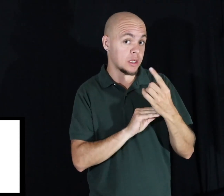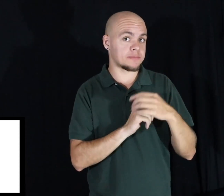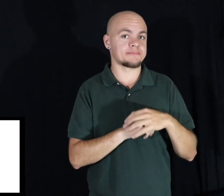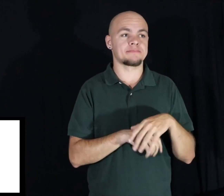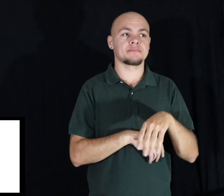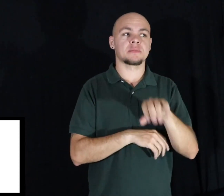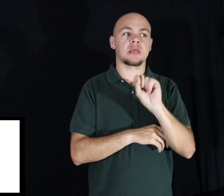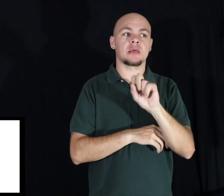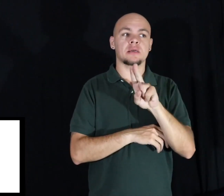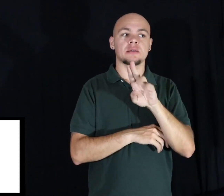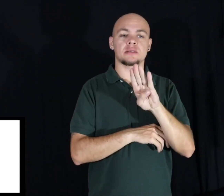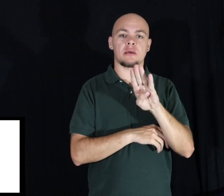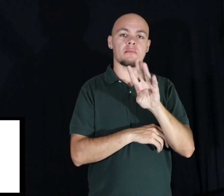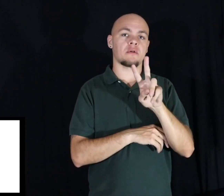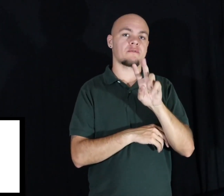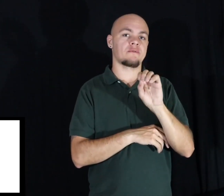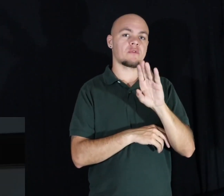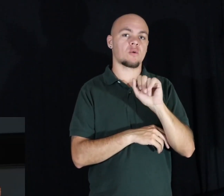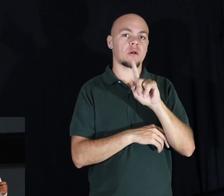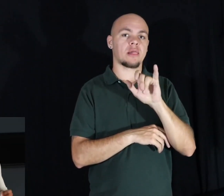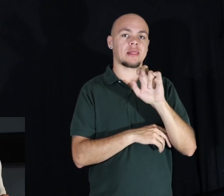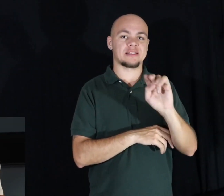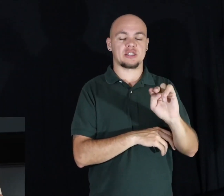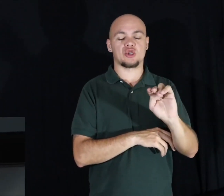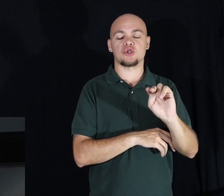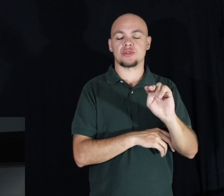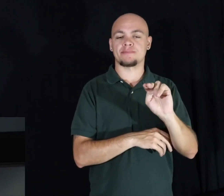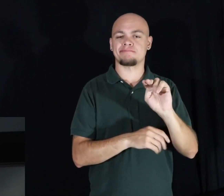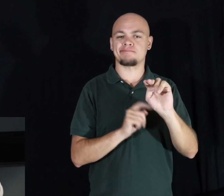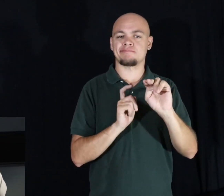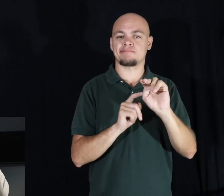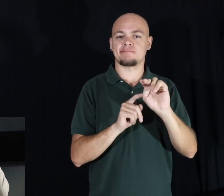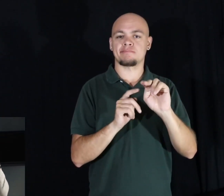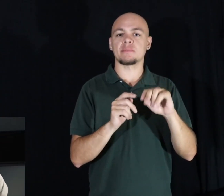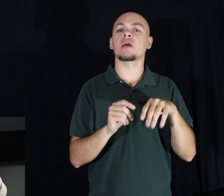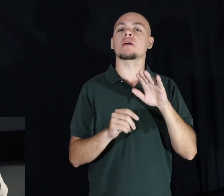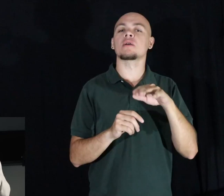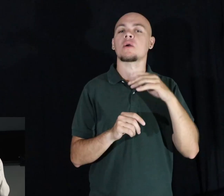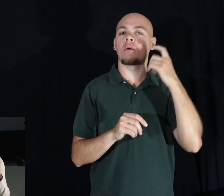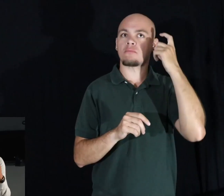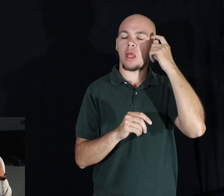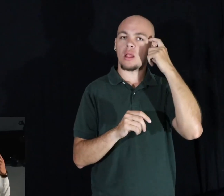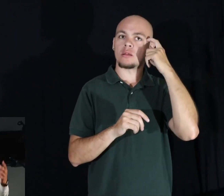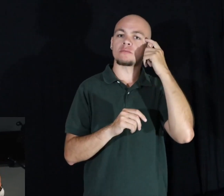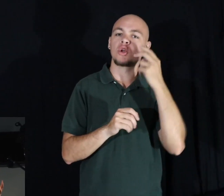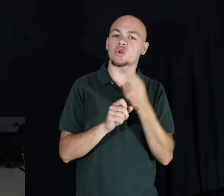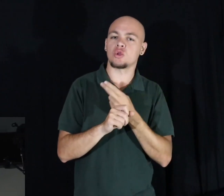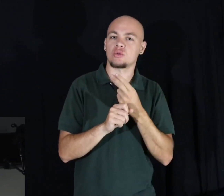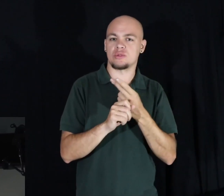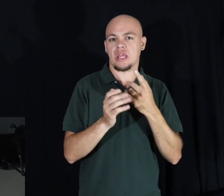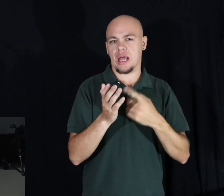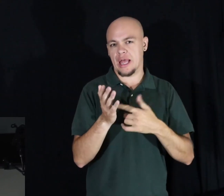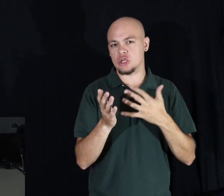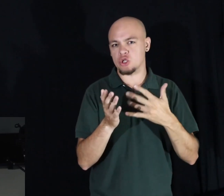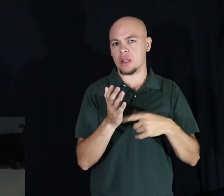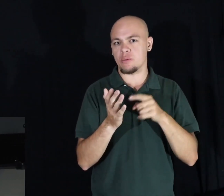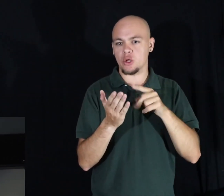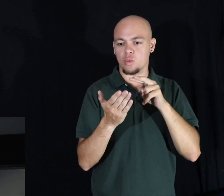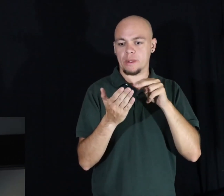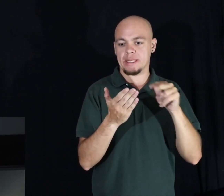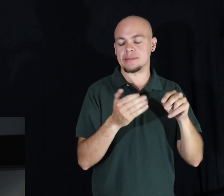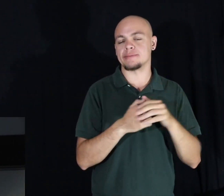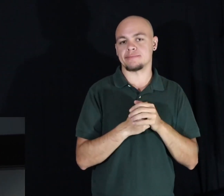-vocalization. Sub-vocalization is that little voice in your head that you use from time to time when you read.